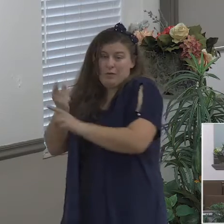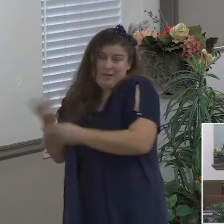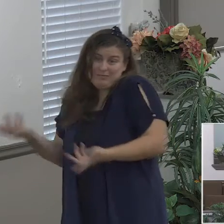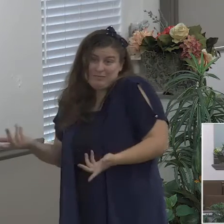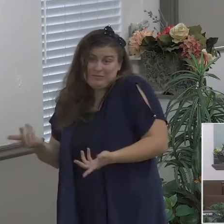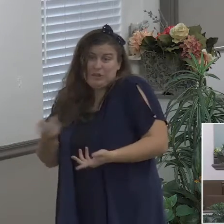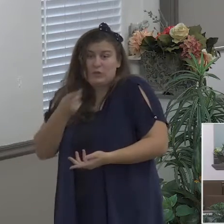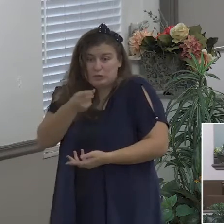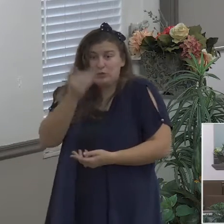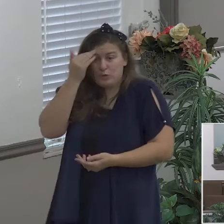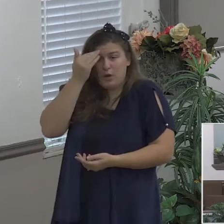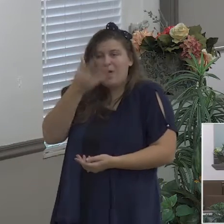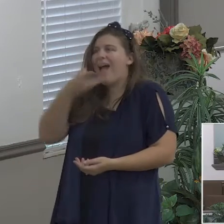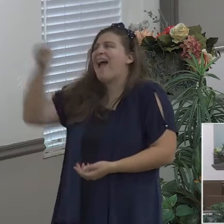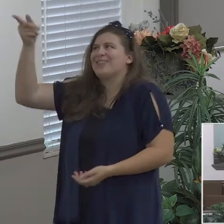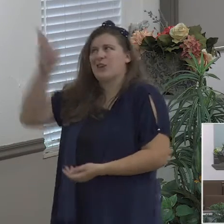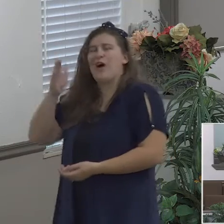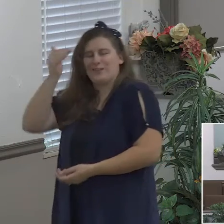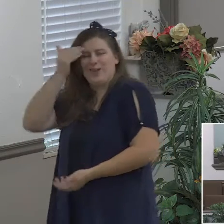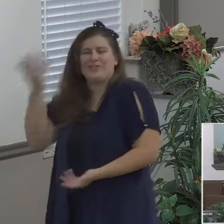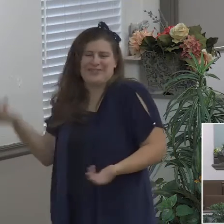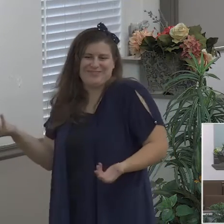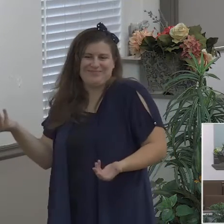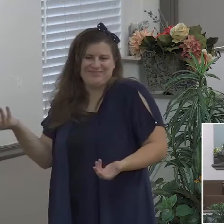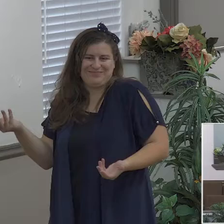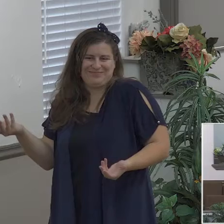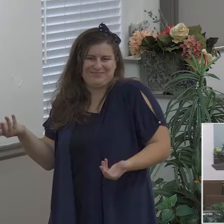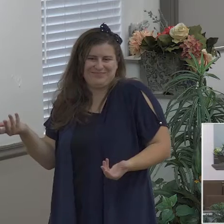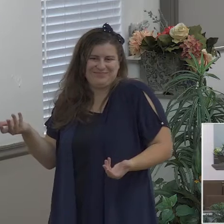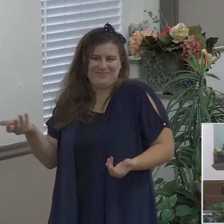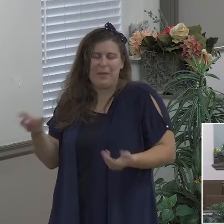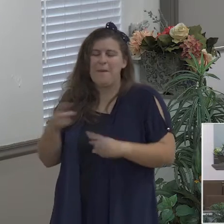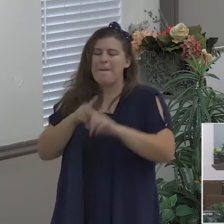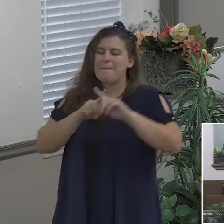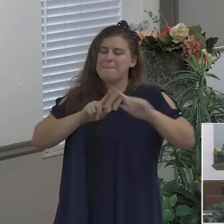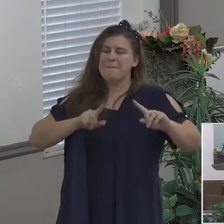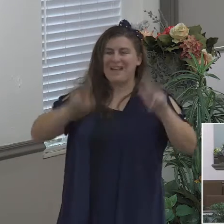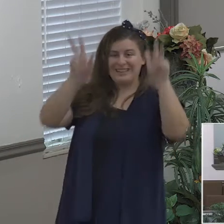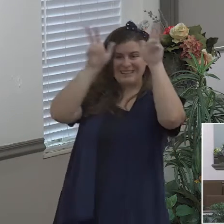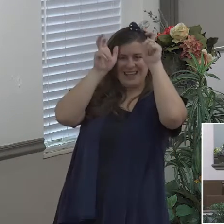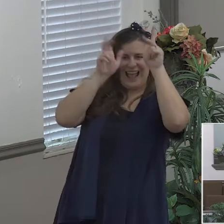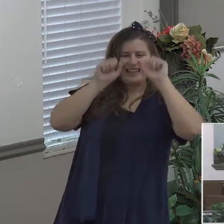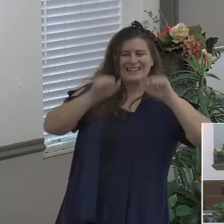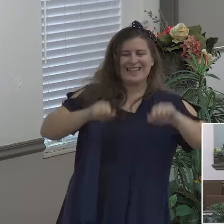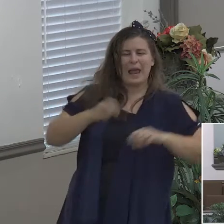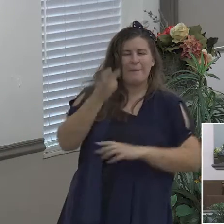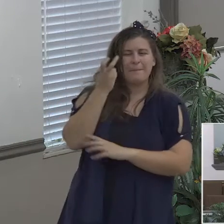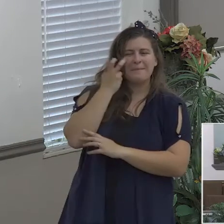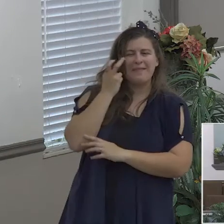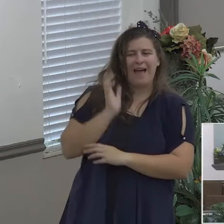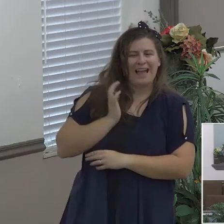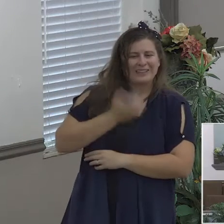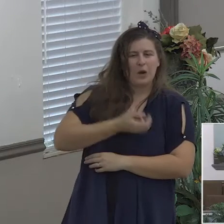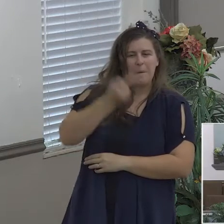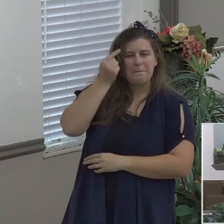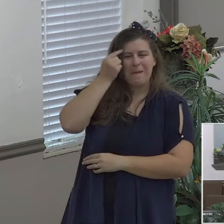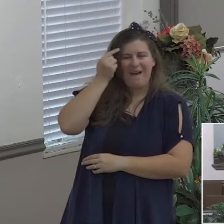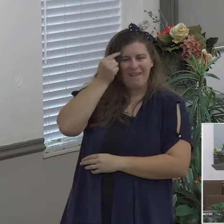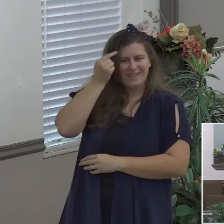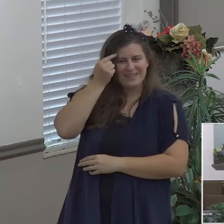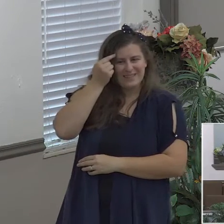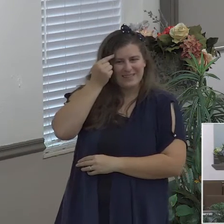but Satan can blind the minds of people even when it comes to to